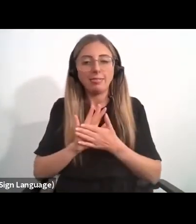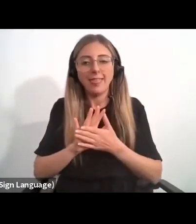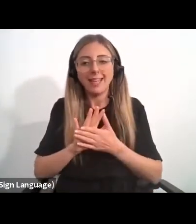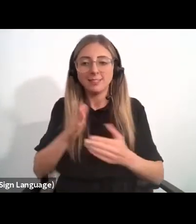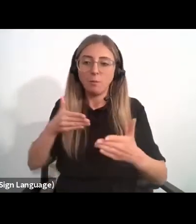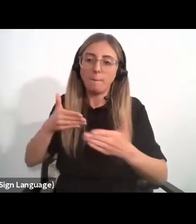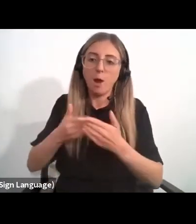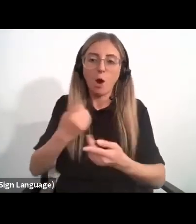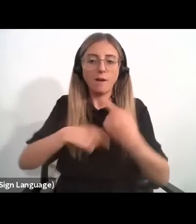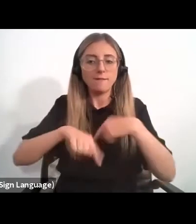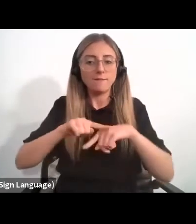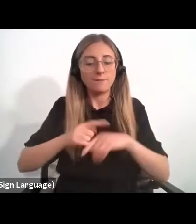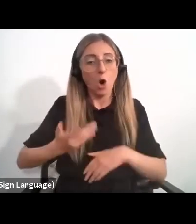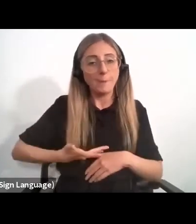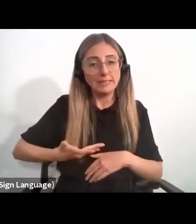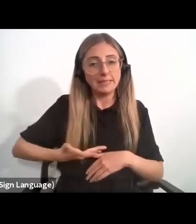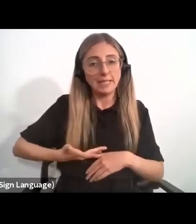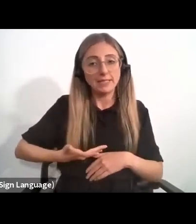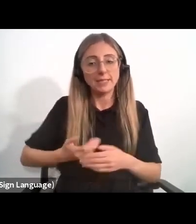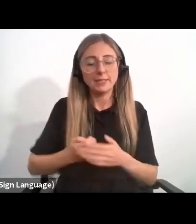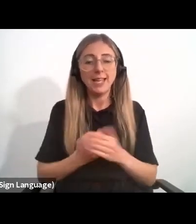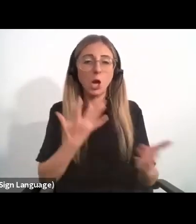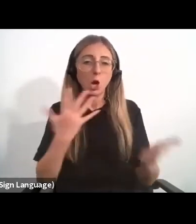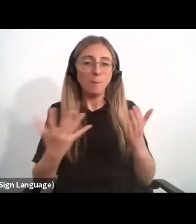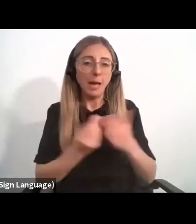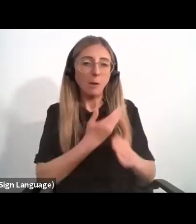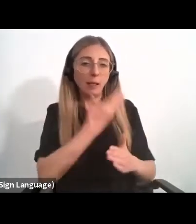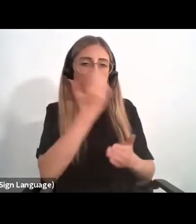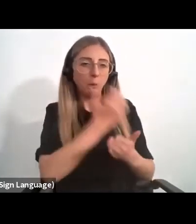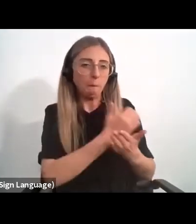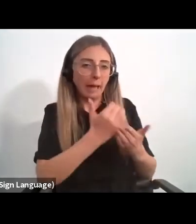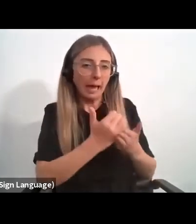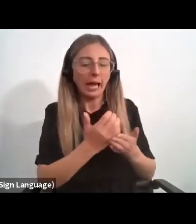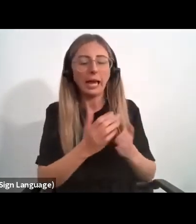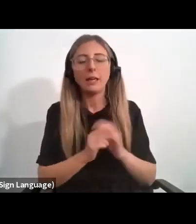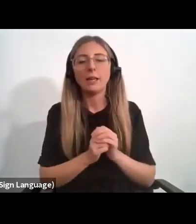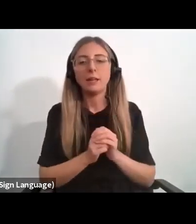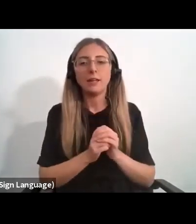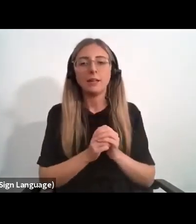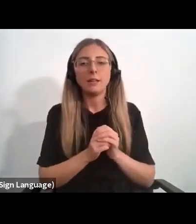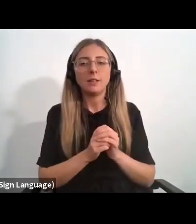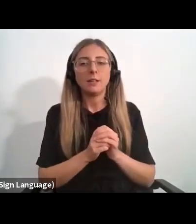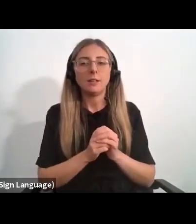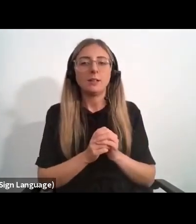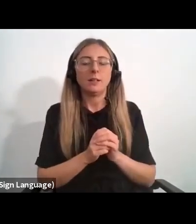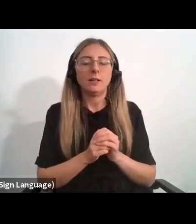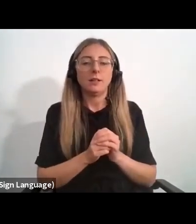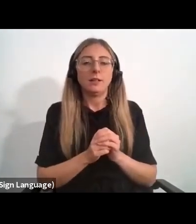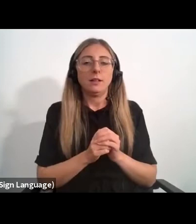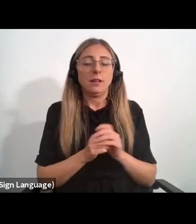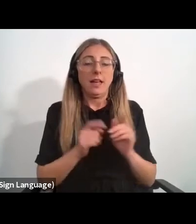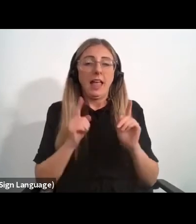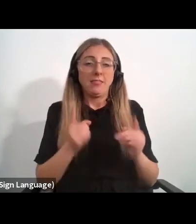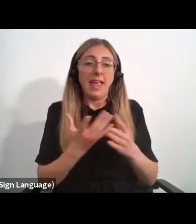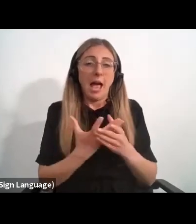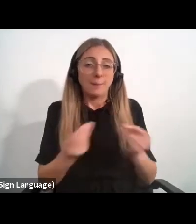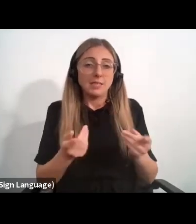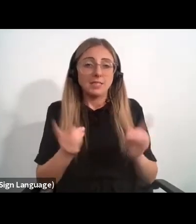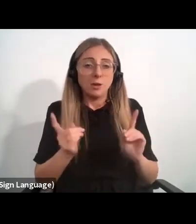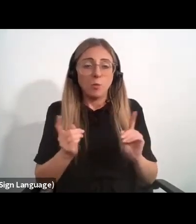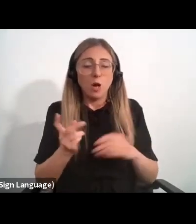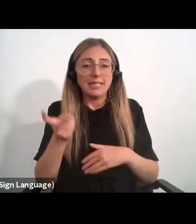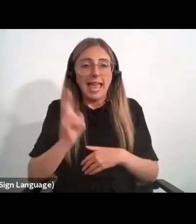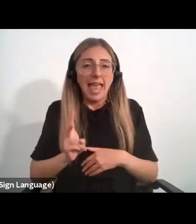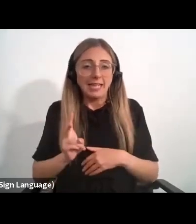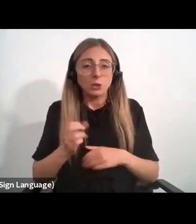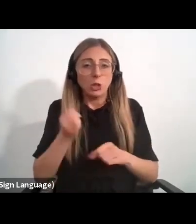usual, the large number of unbanked people leading to mobile-based financial services. The absence of an energy grid